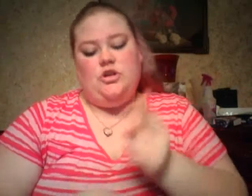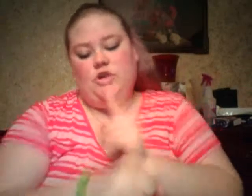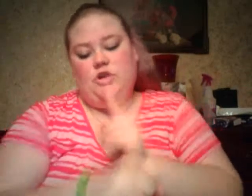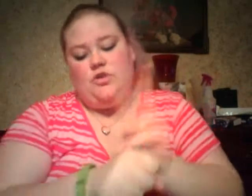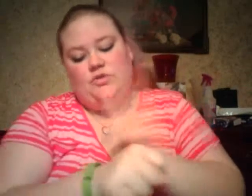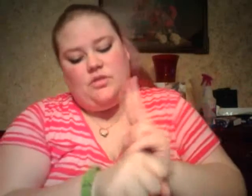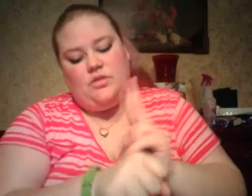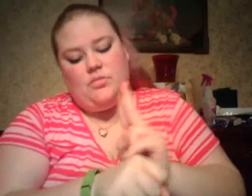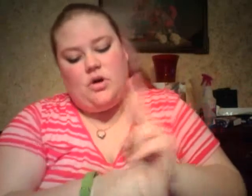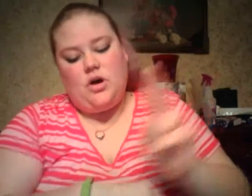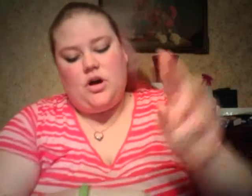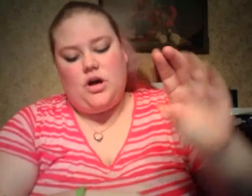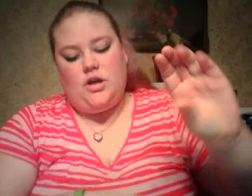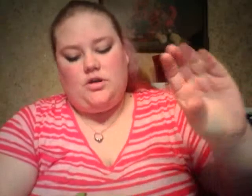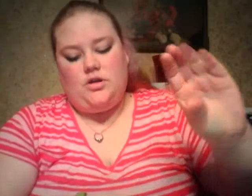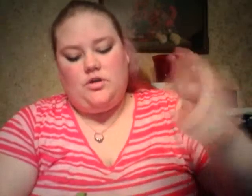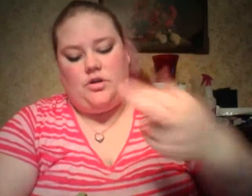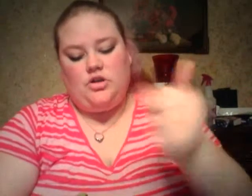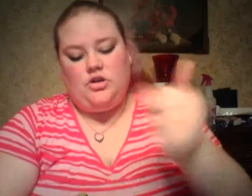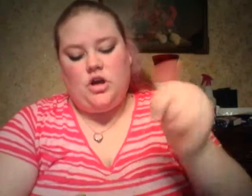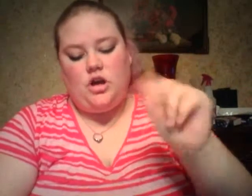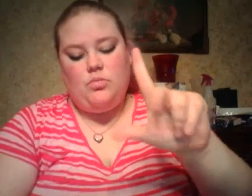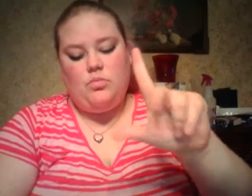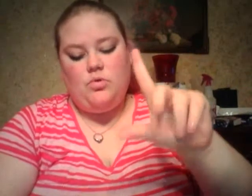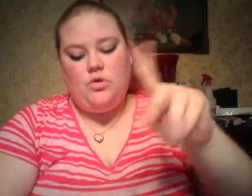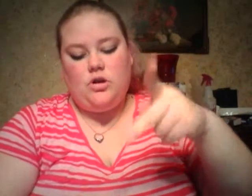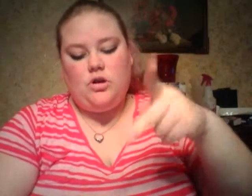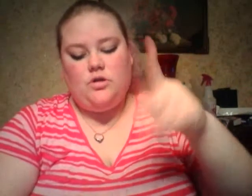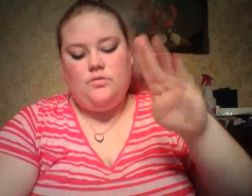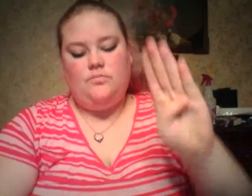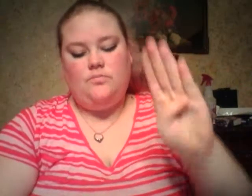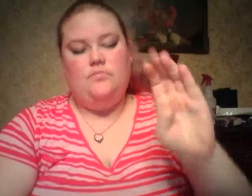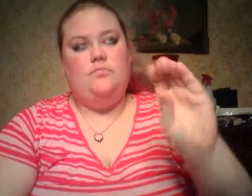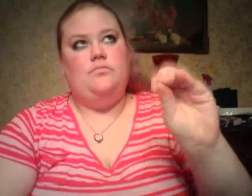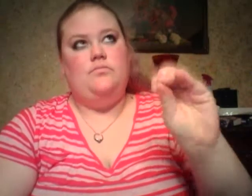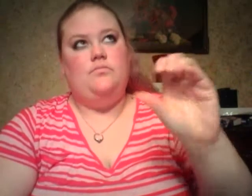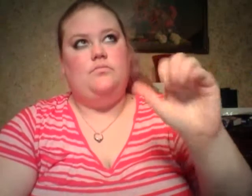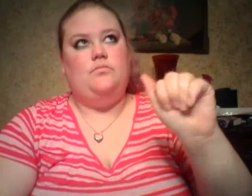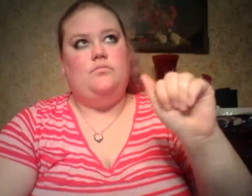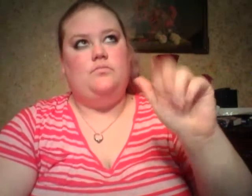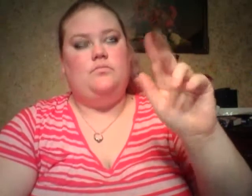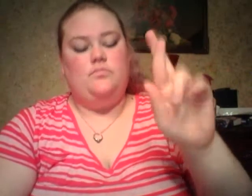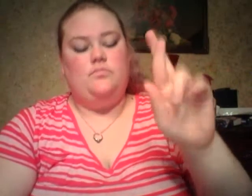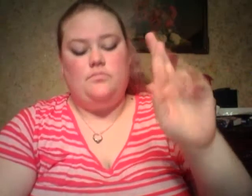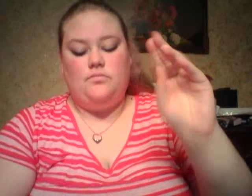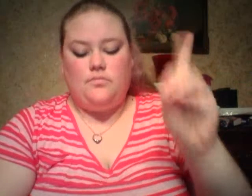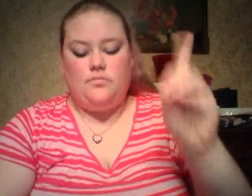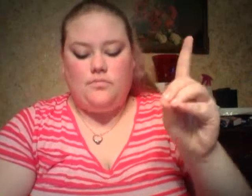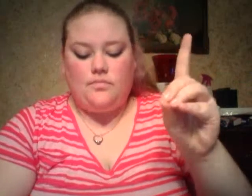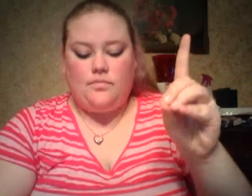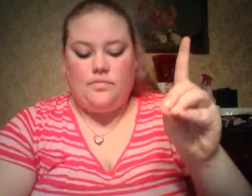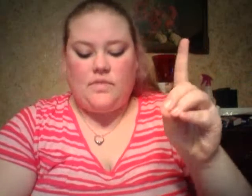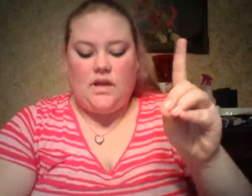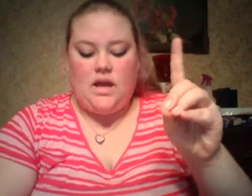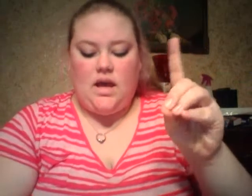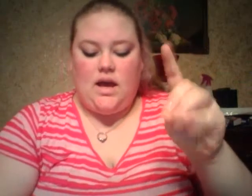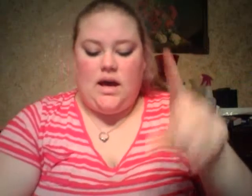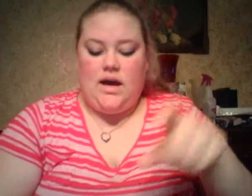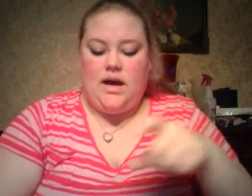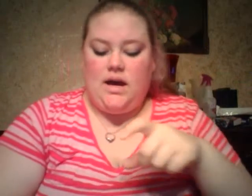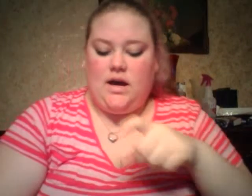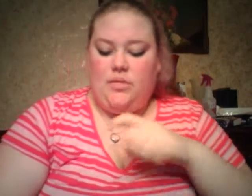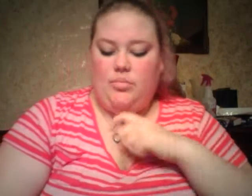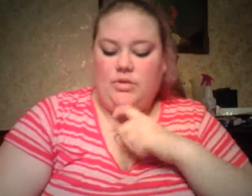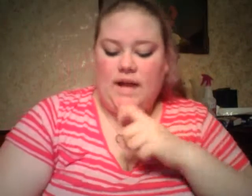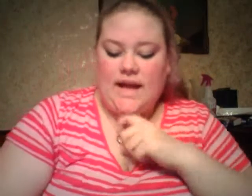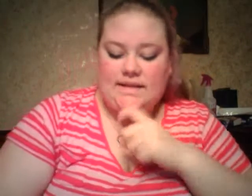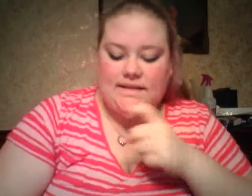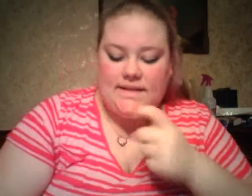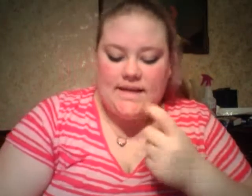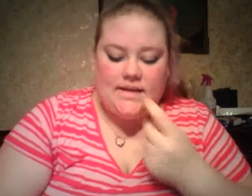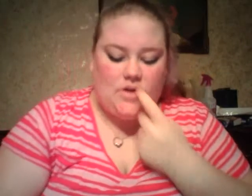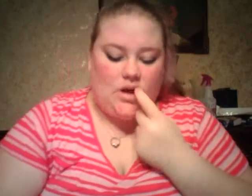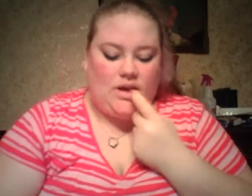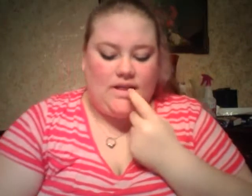use them on, you know, a chalkboard, plastic, on